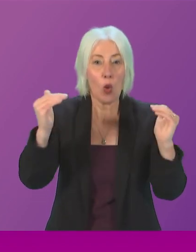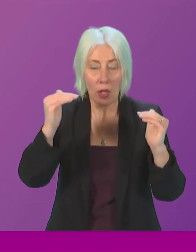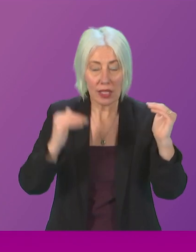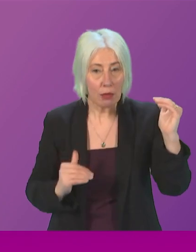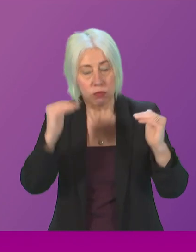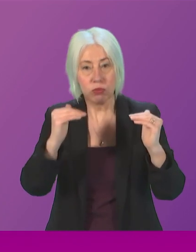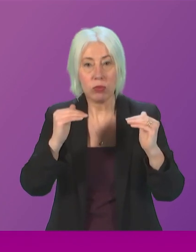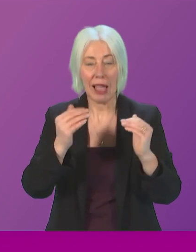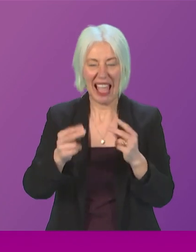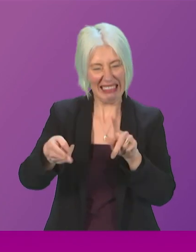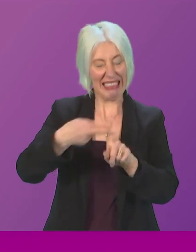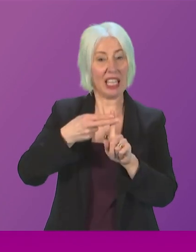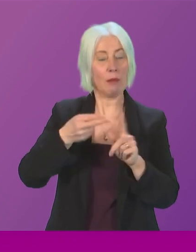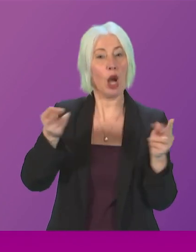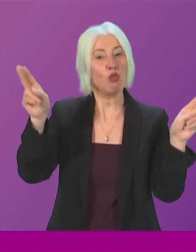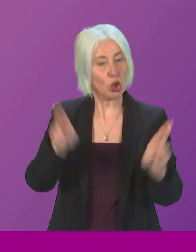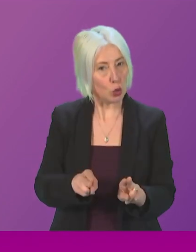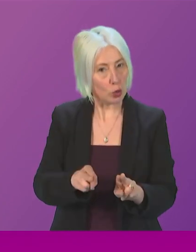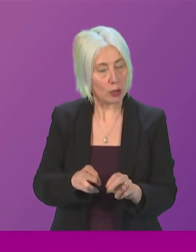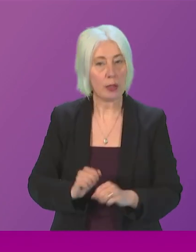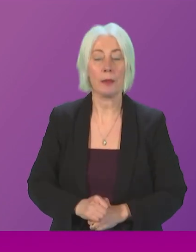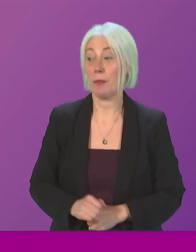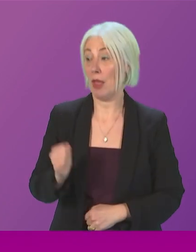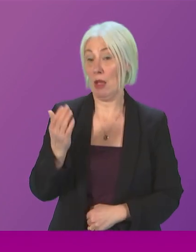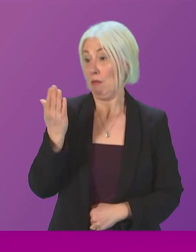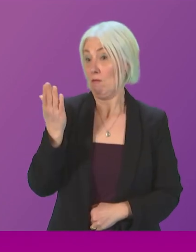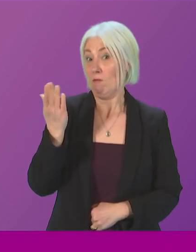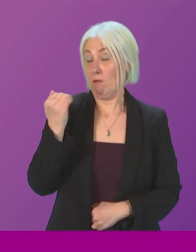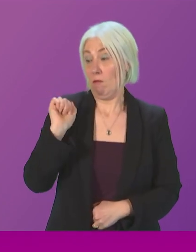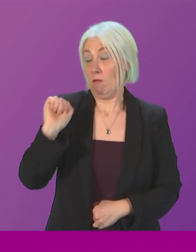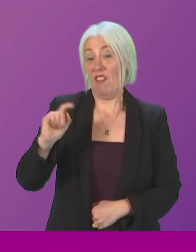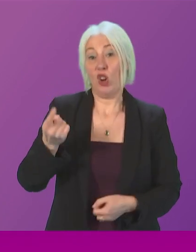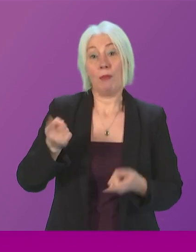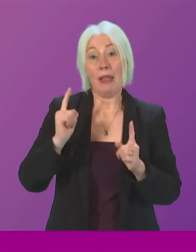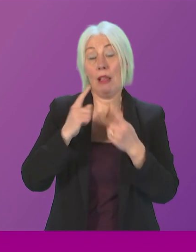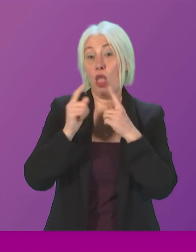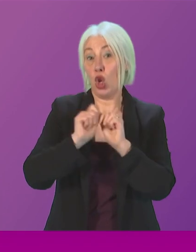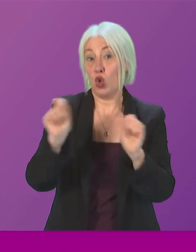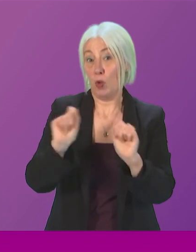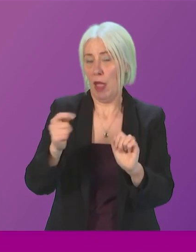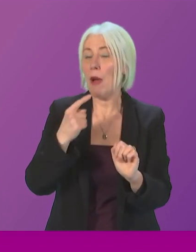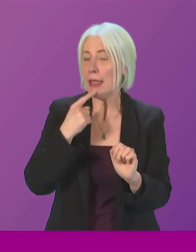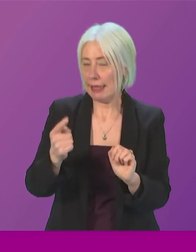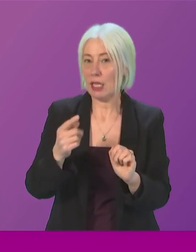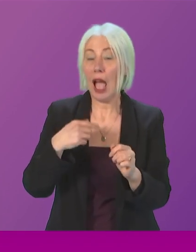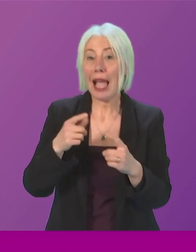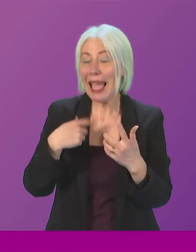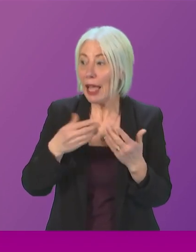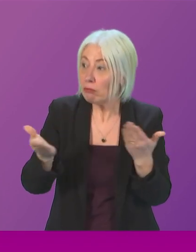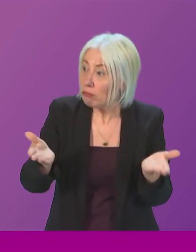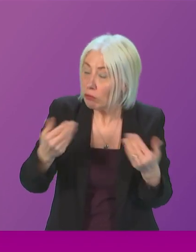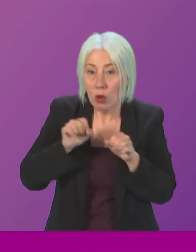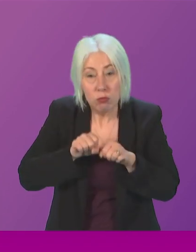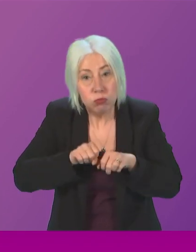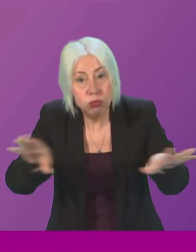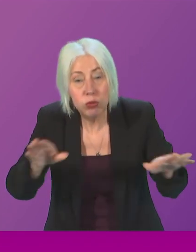further to comments he reportedly made in the daily record can the First Minister provide an update on the rollout of universal